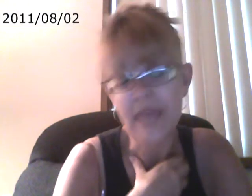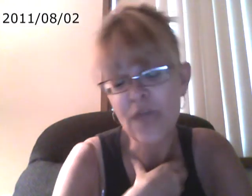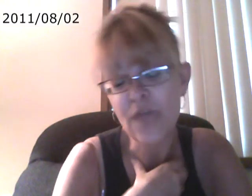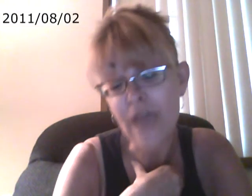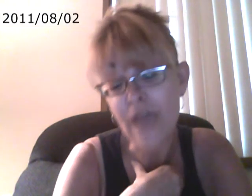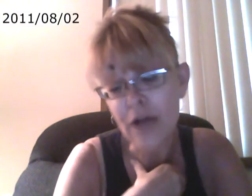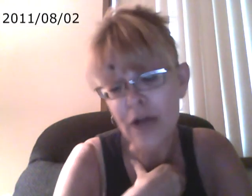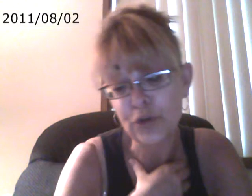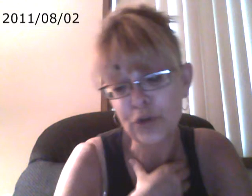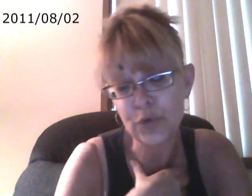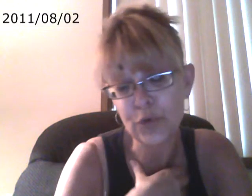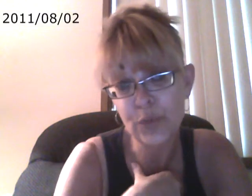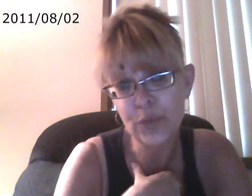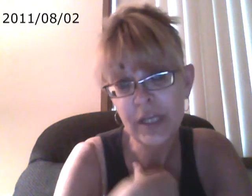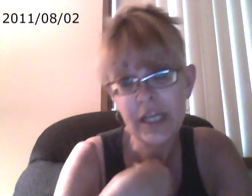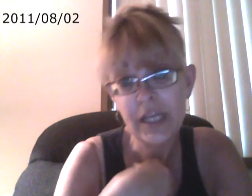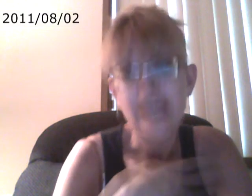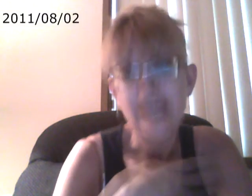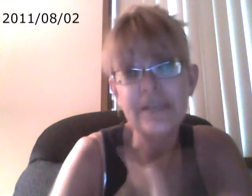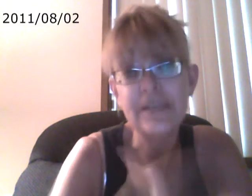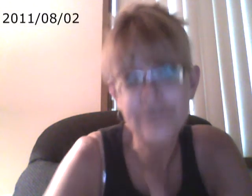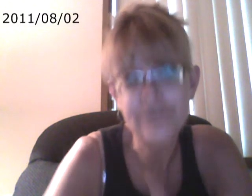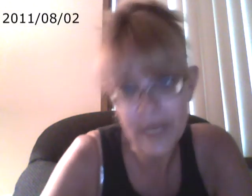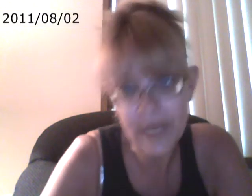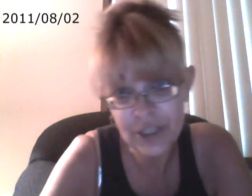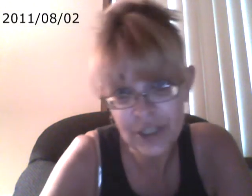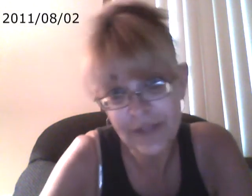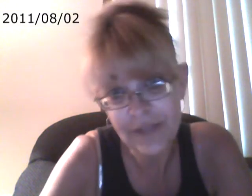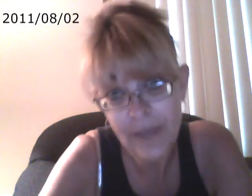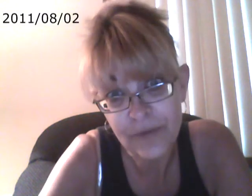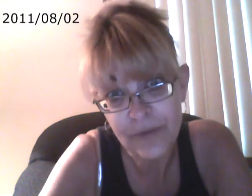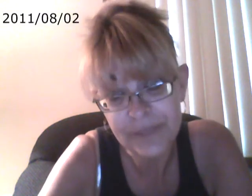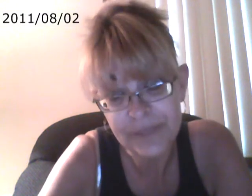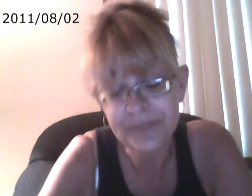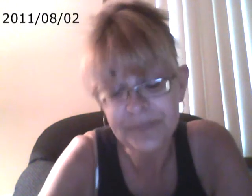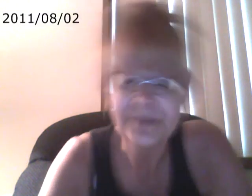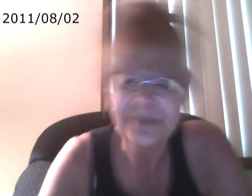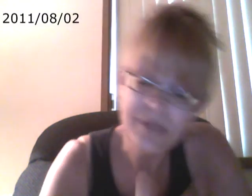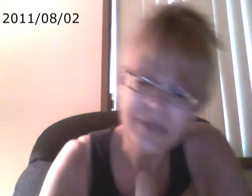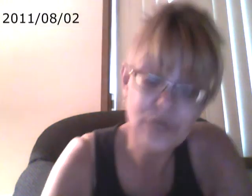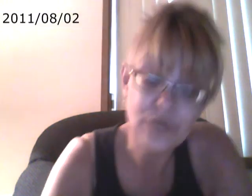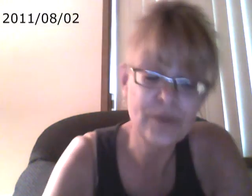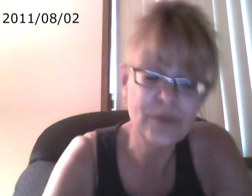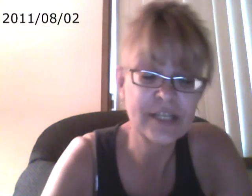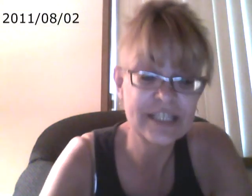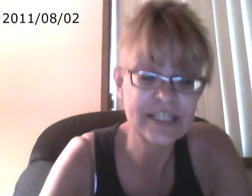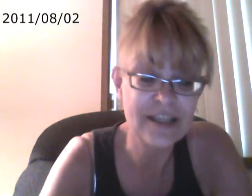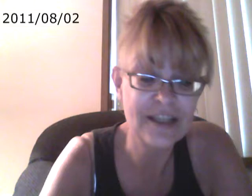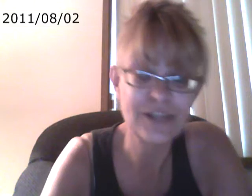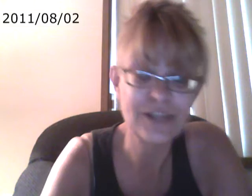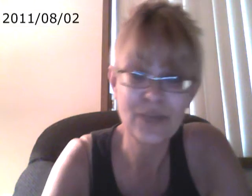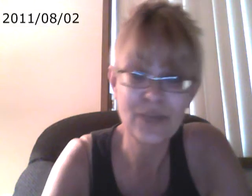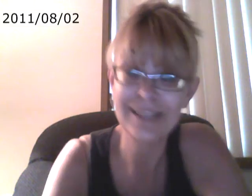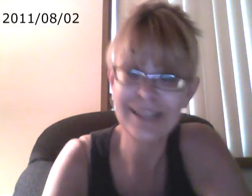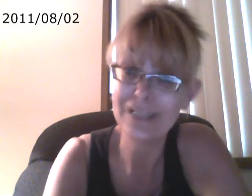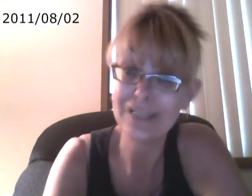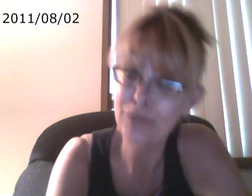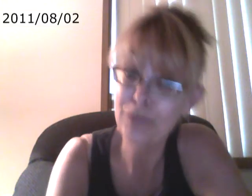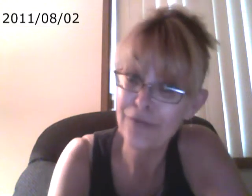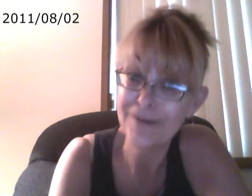value information if they pay for it. So the website is designed in a way that they need to pay for it.